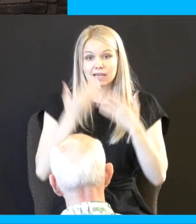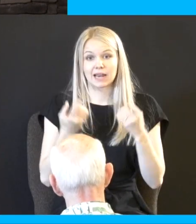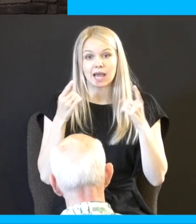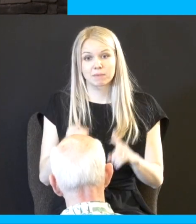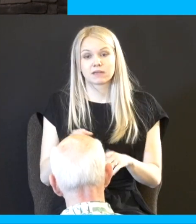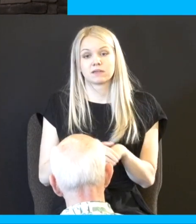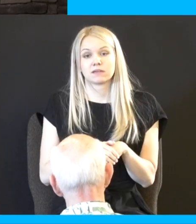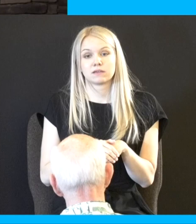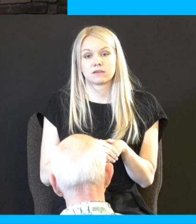of stop being a punk